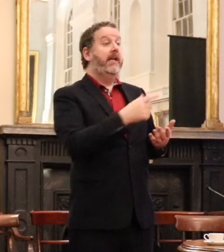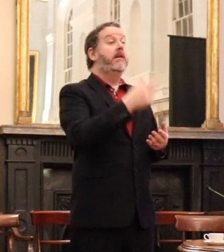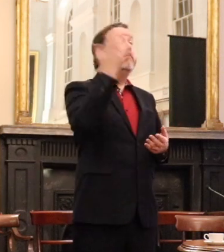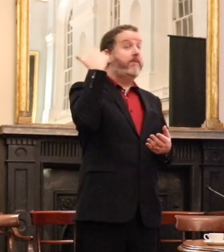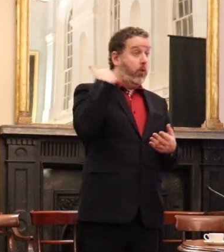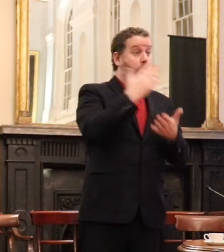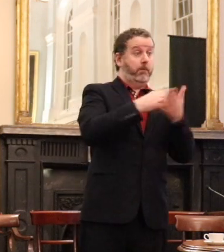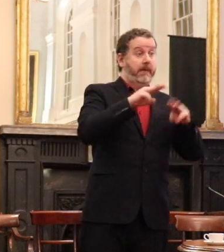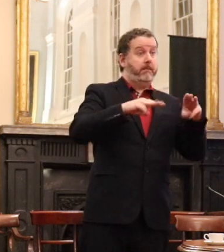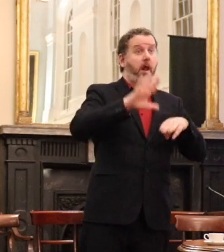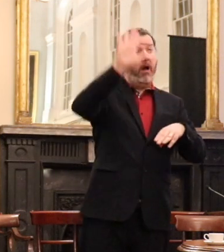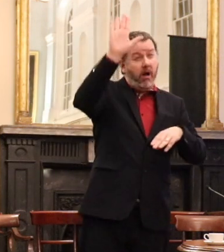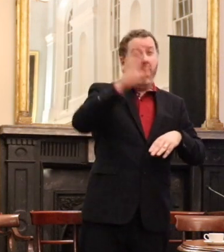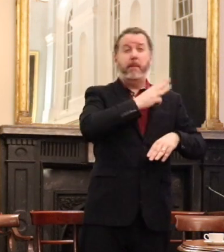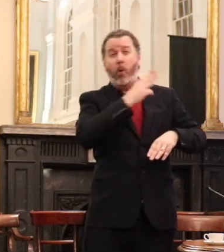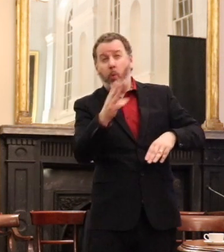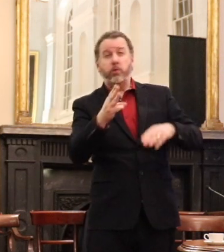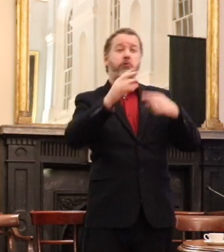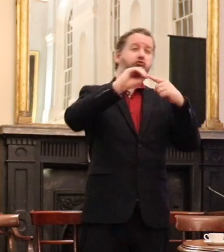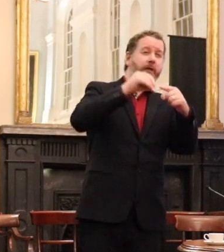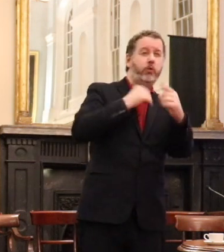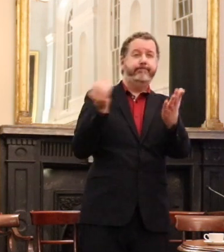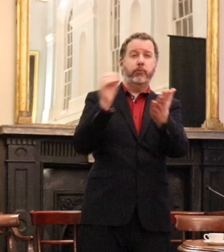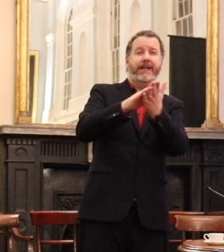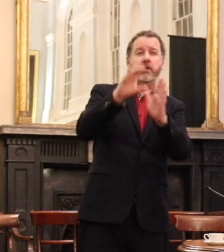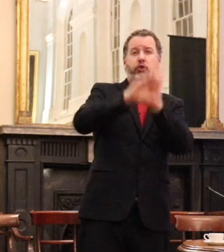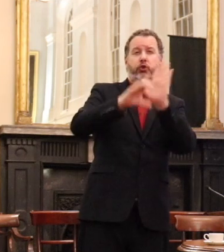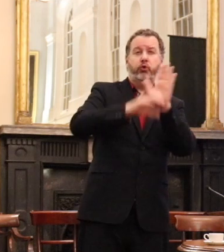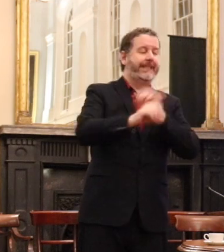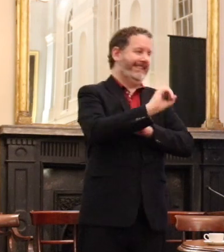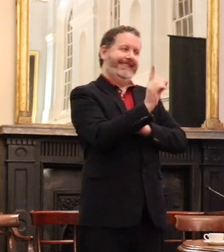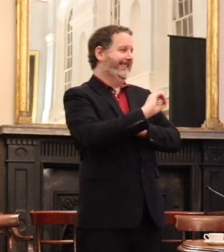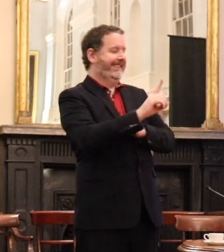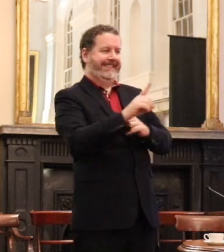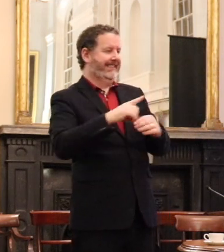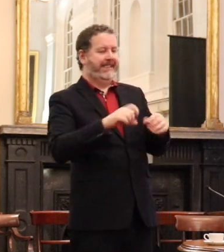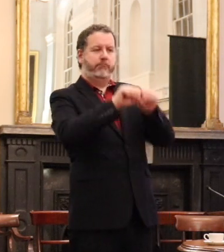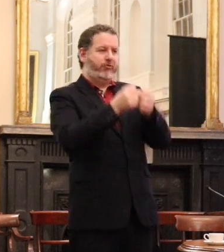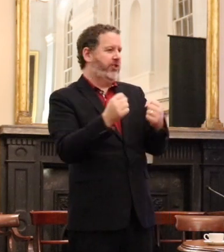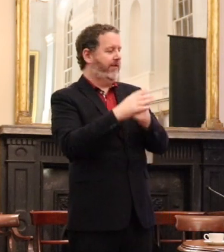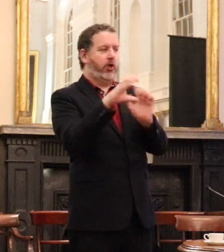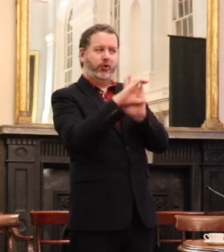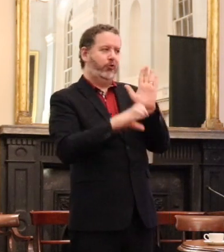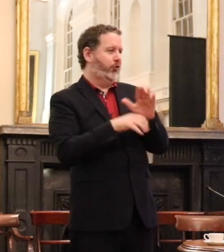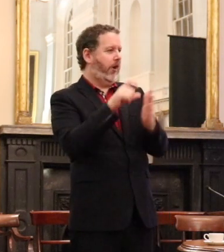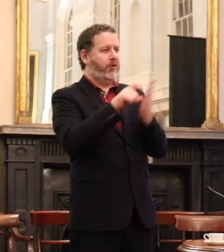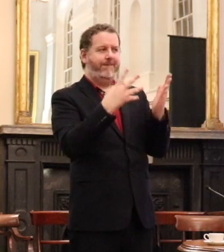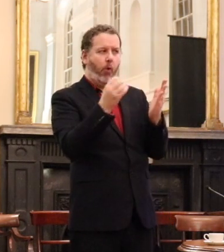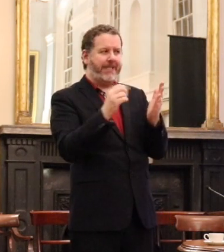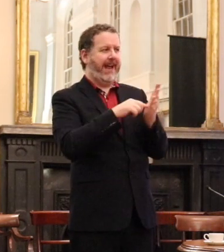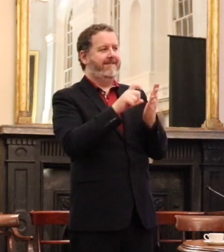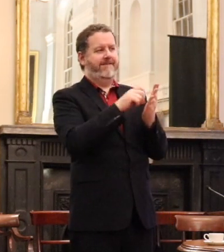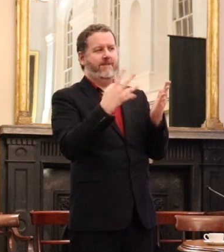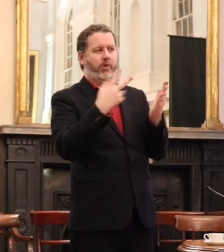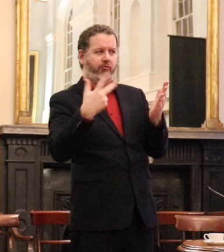because of the constitutional bridge of the provisions guaranteeing the right to the right economy. That's an argument I've been playing in